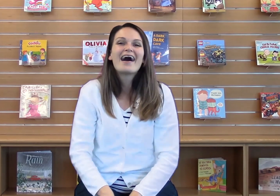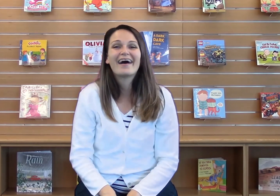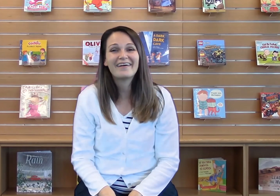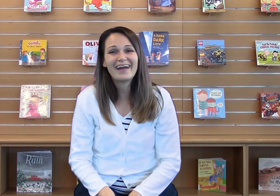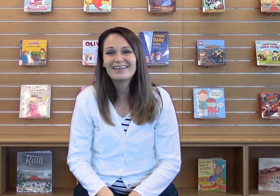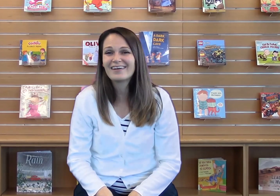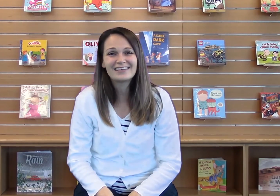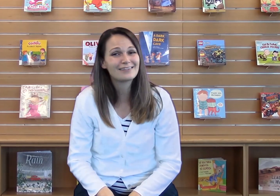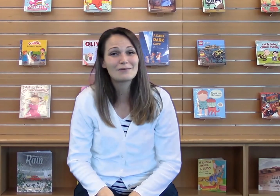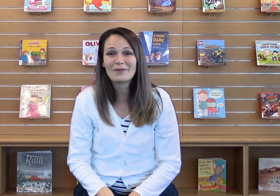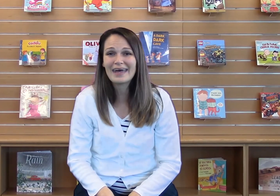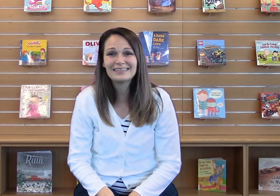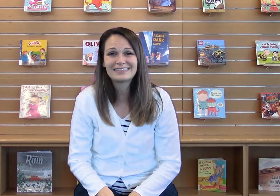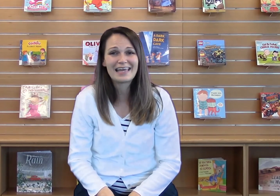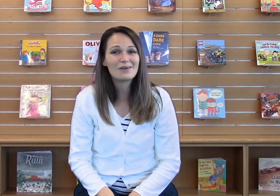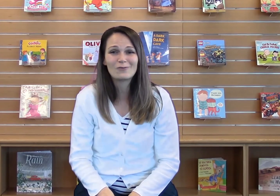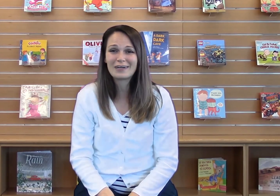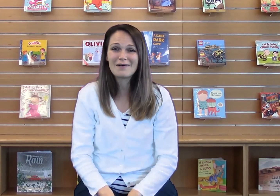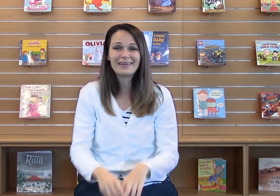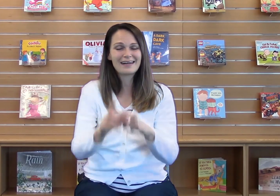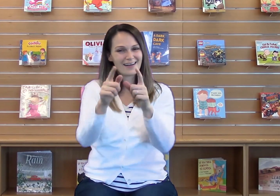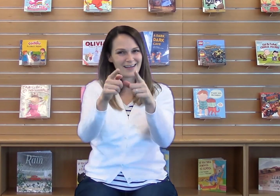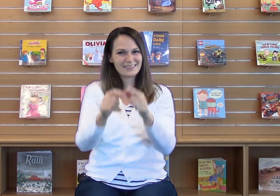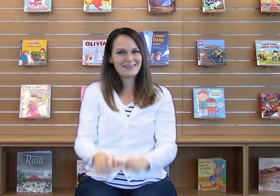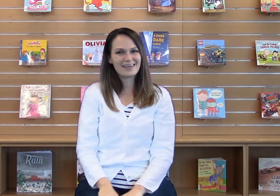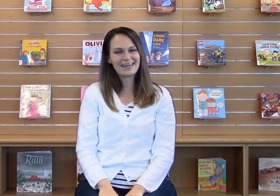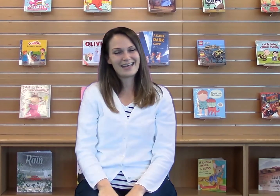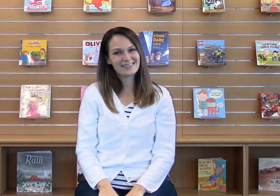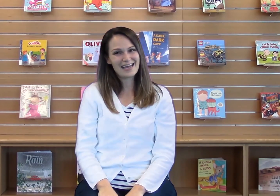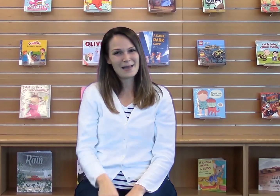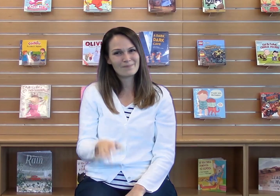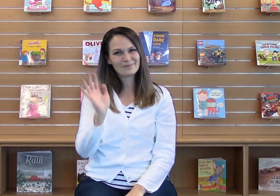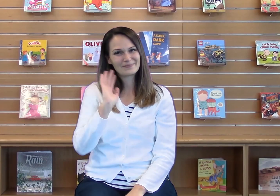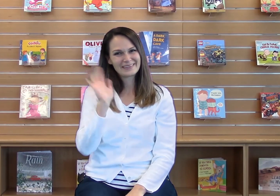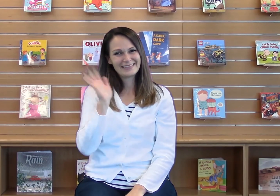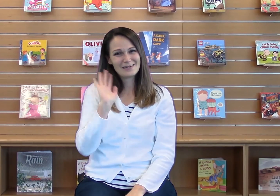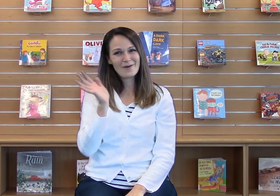Alright, you guys. You're the best. Thank you for coming. I'll see you again next time. Goodbye.